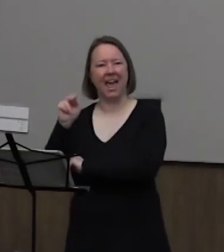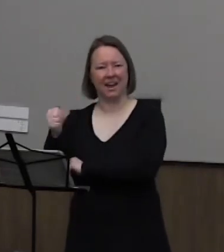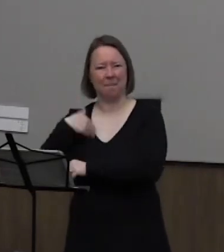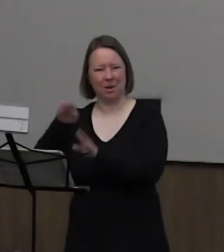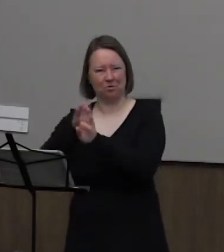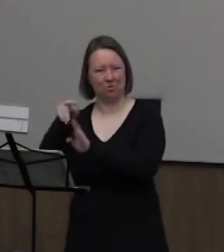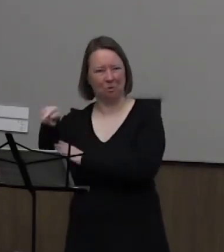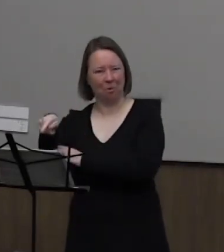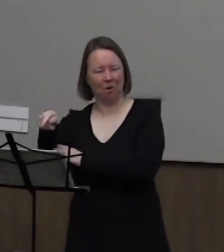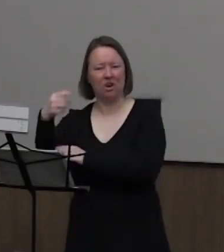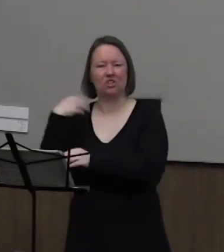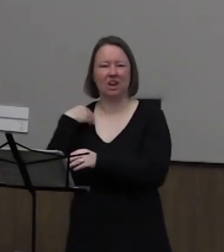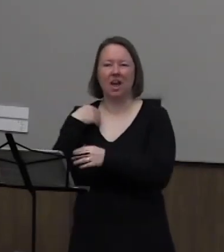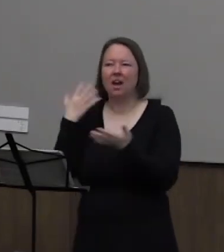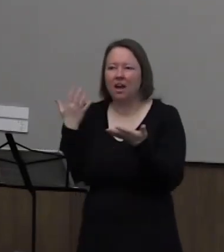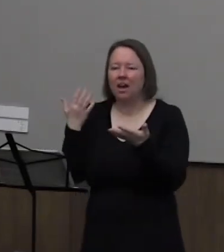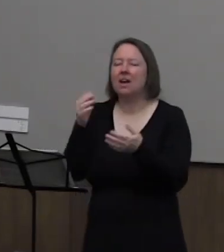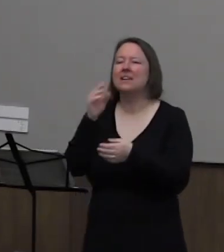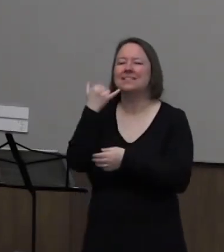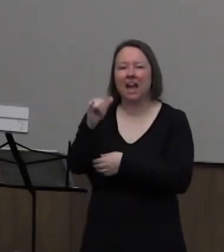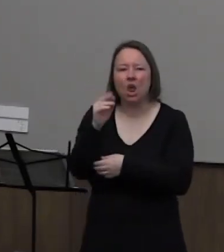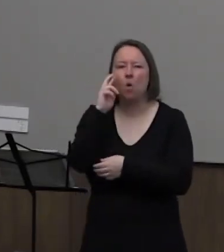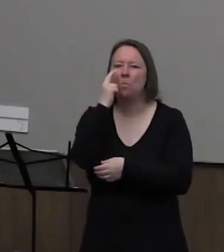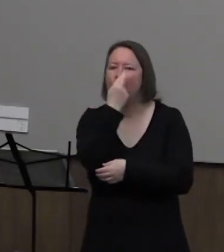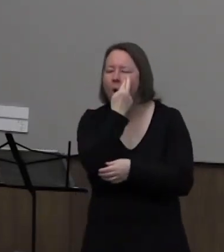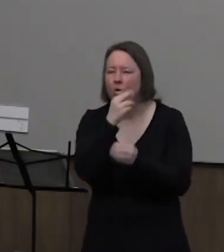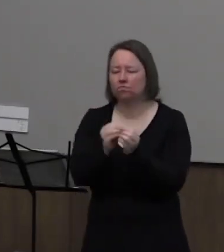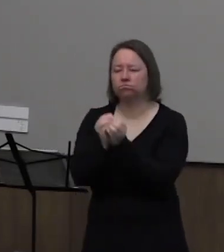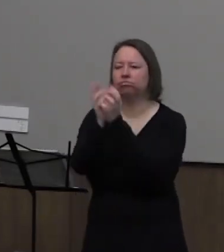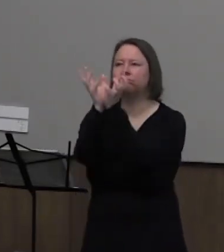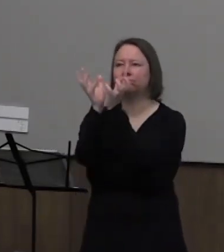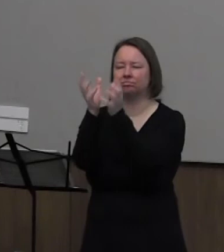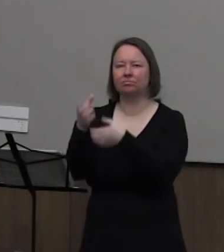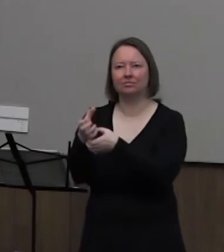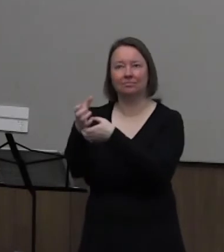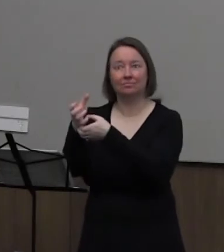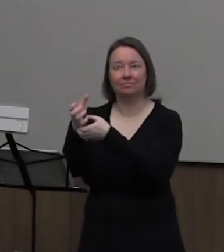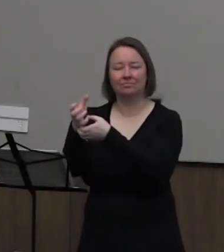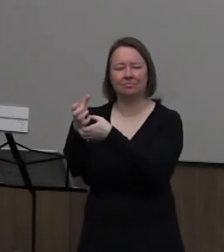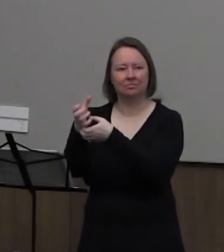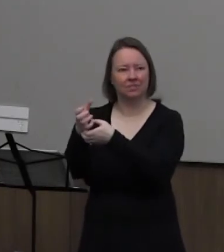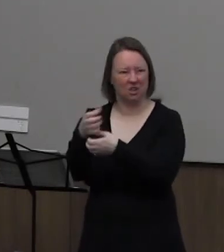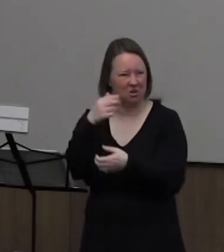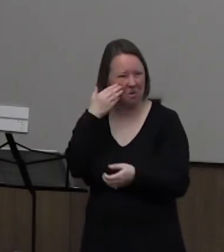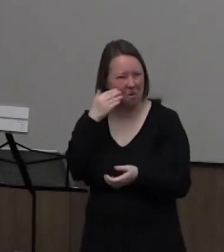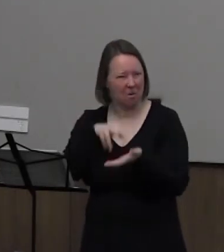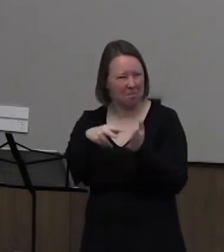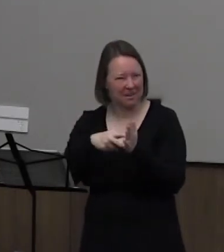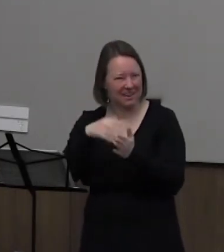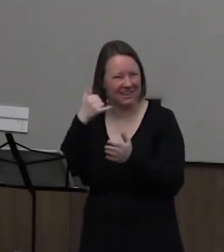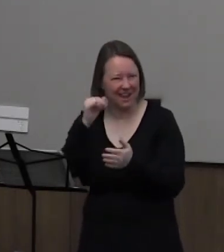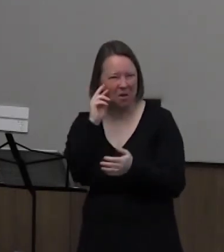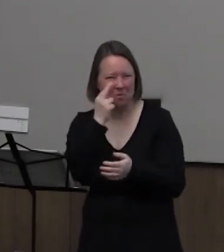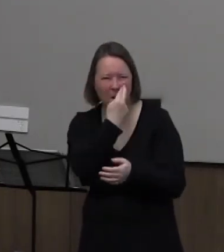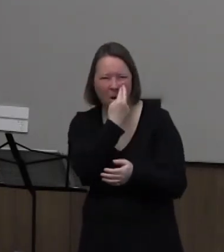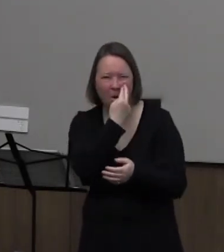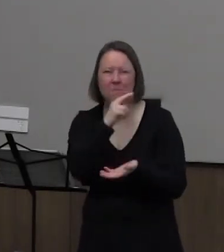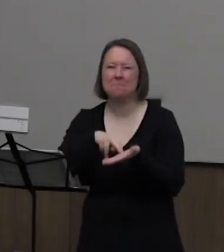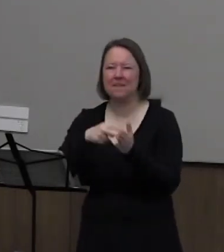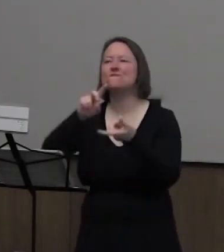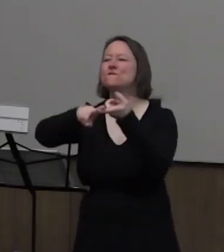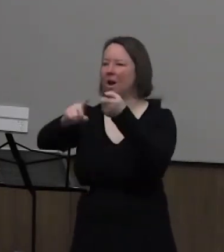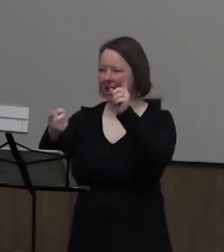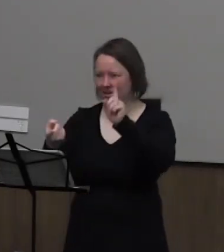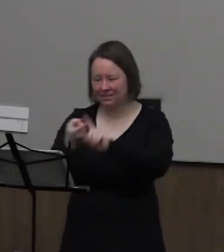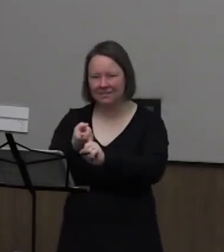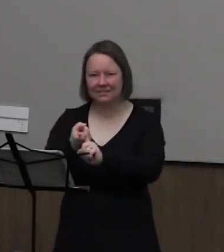She had a bouquet of yellow roses. If you don't know, yellow roses are for friendship, she said as she offered them to me.